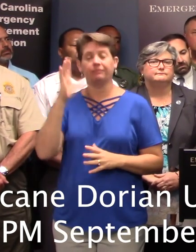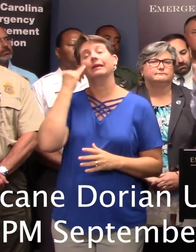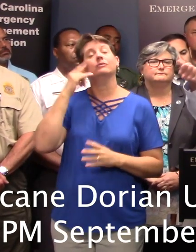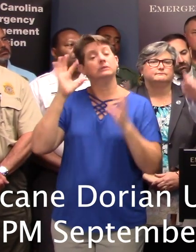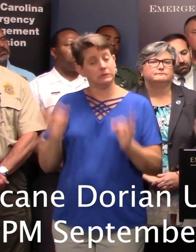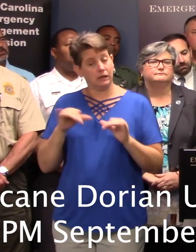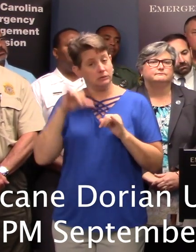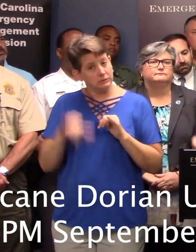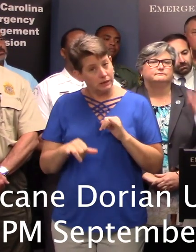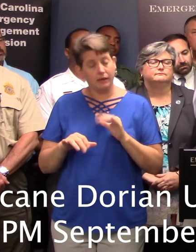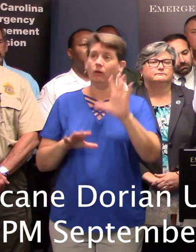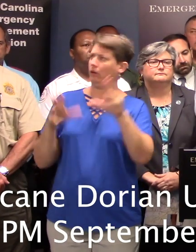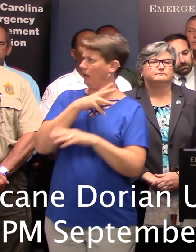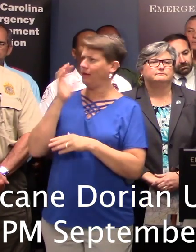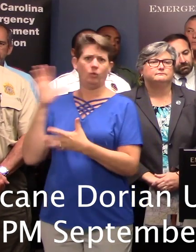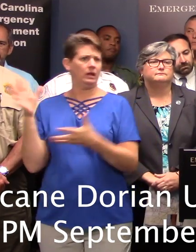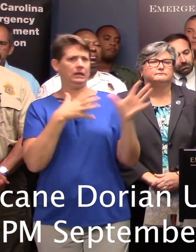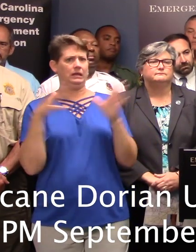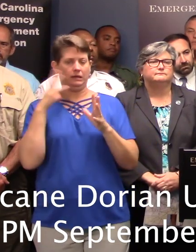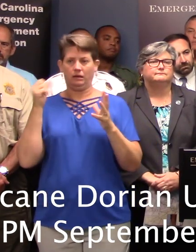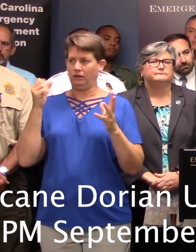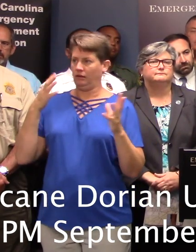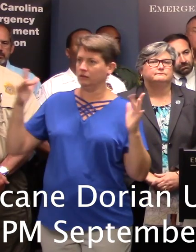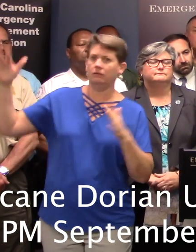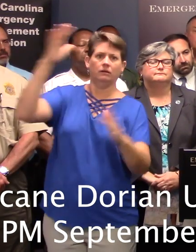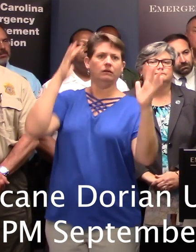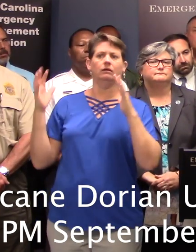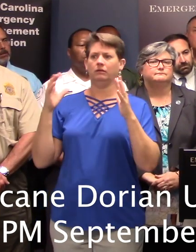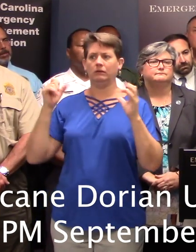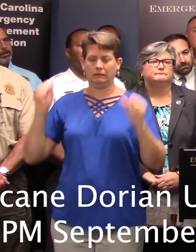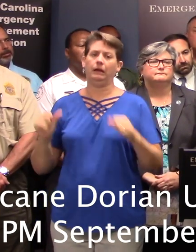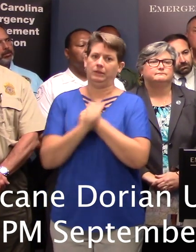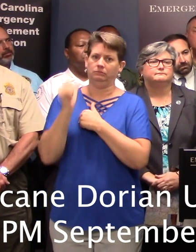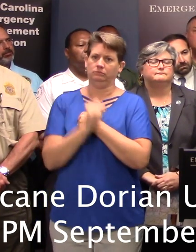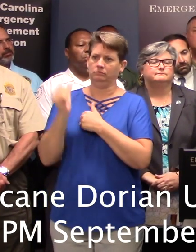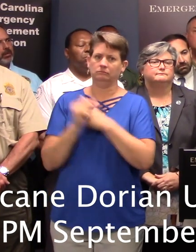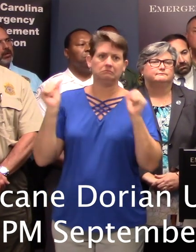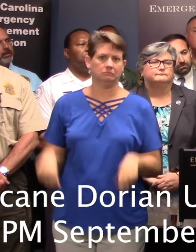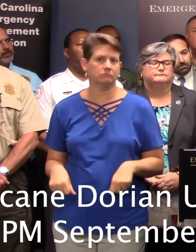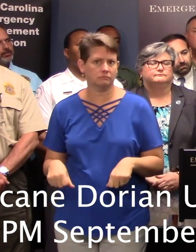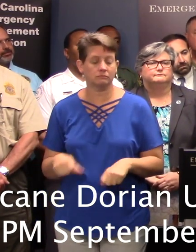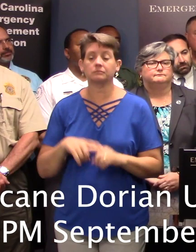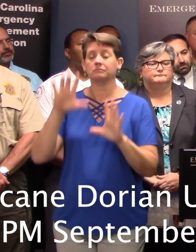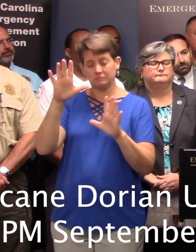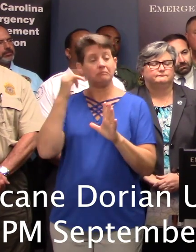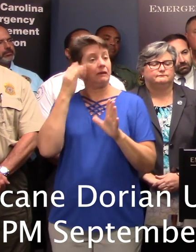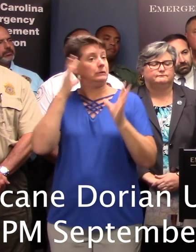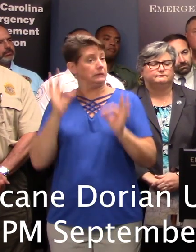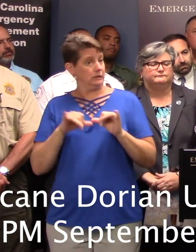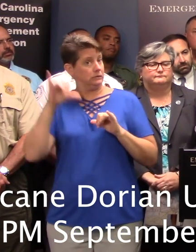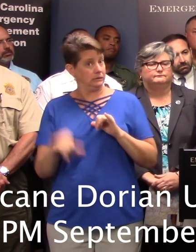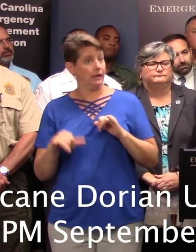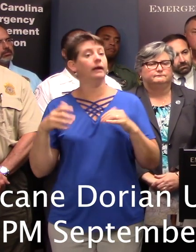and, of course, when you have winds that high, the things flying around in the air, that can be very dangerous as well. But if you do choose